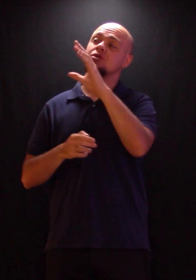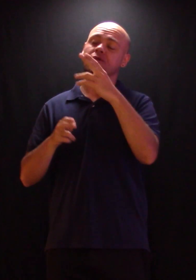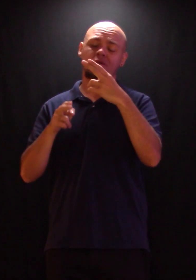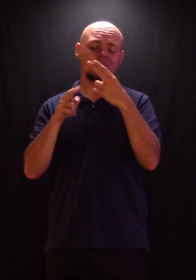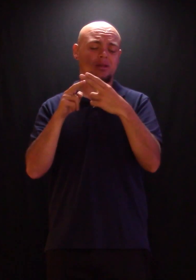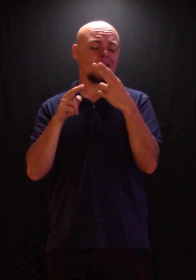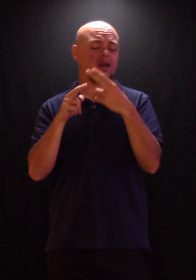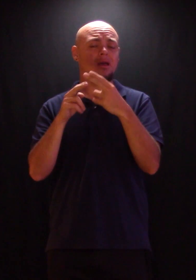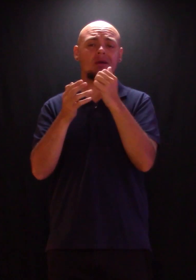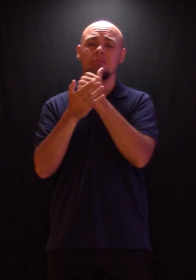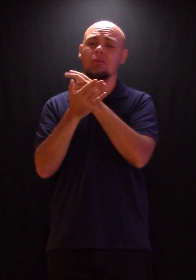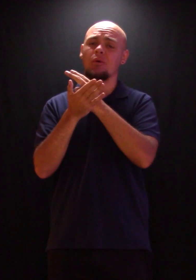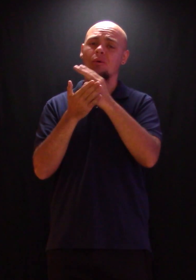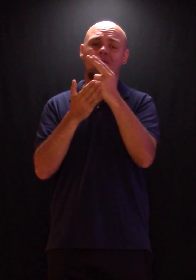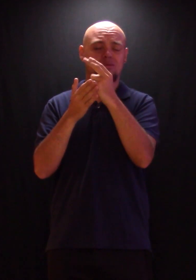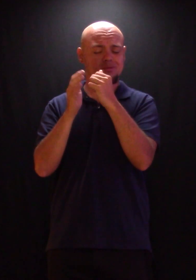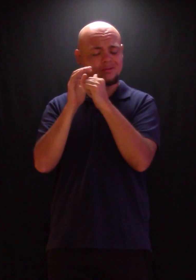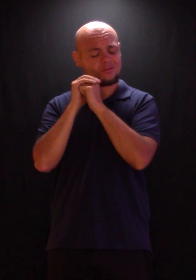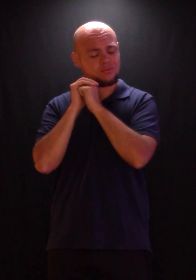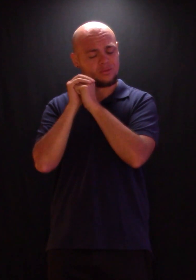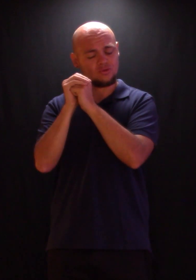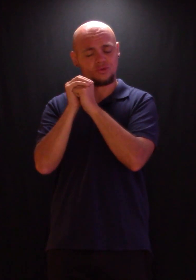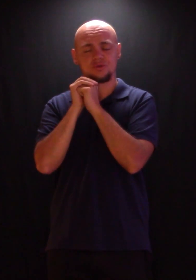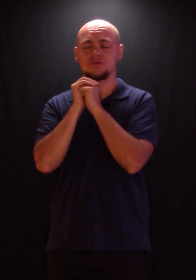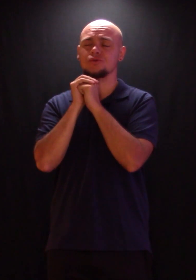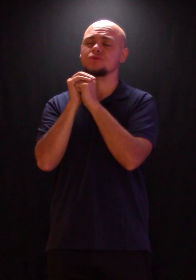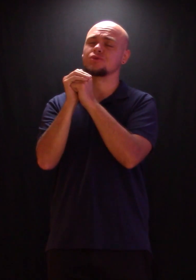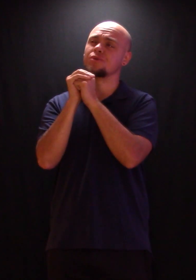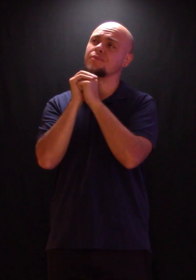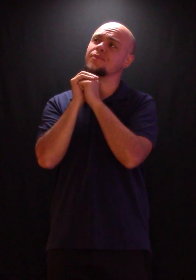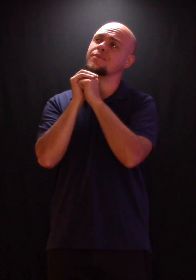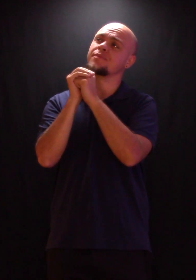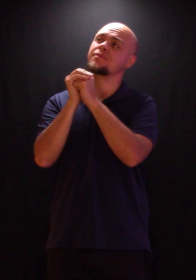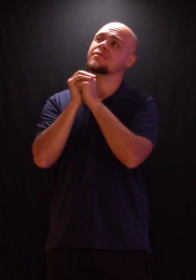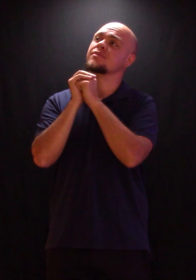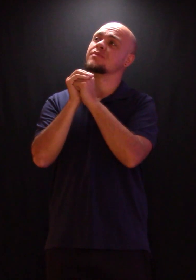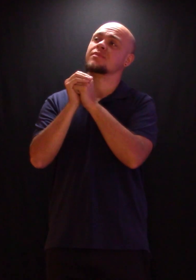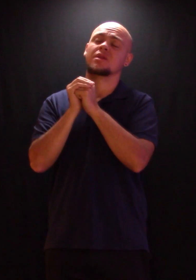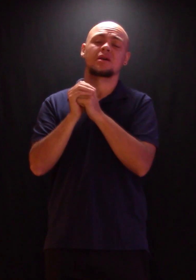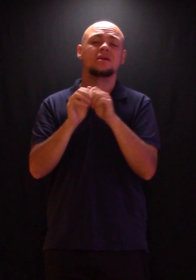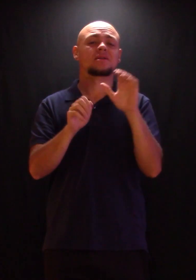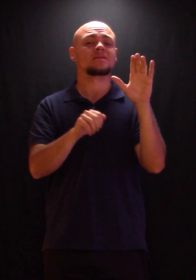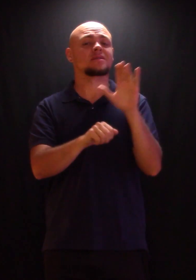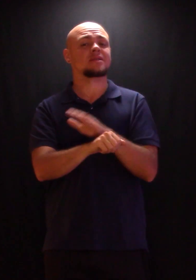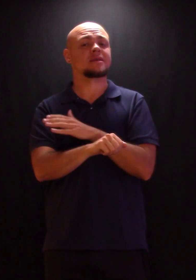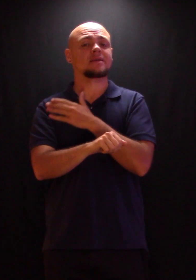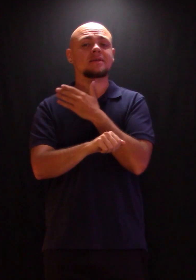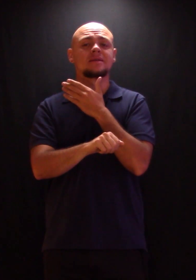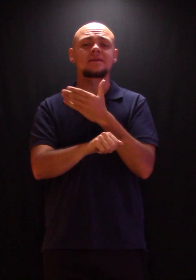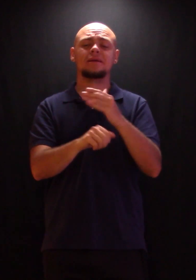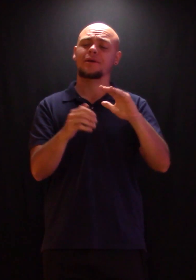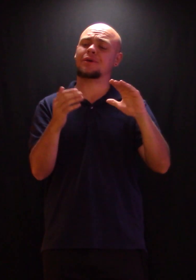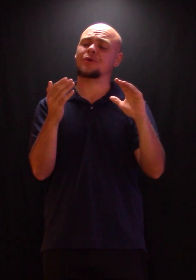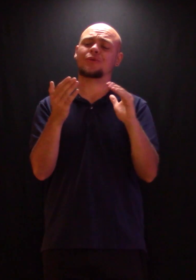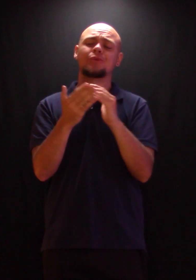Worship His holy name Sing like